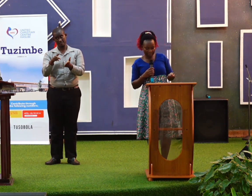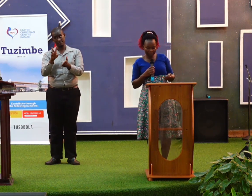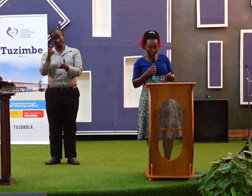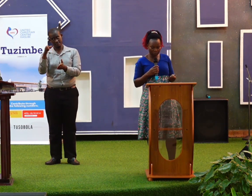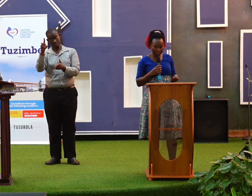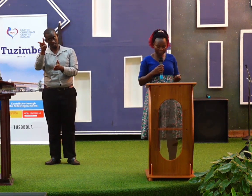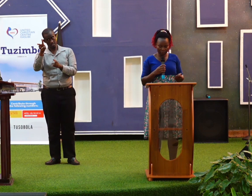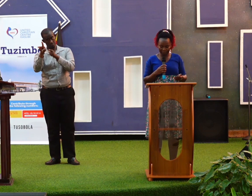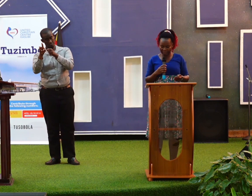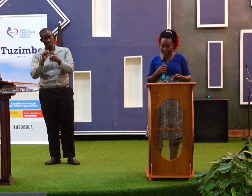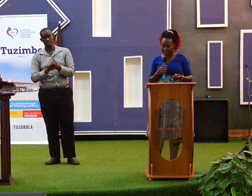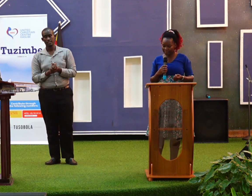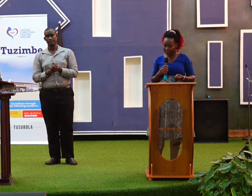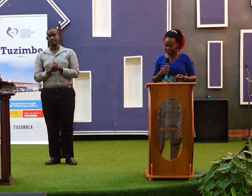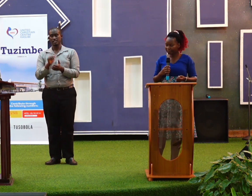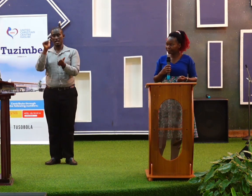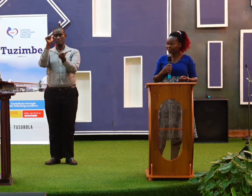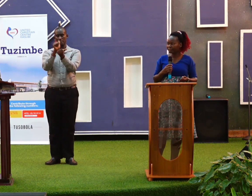Let me give it to you in the scriptures.